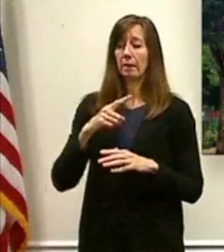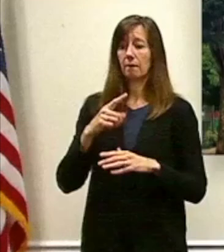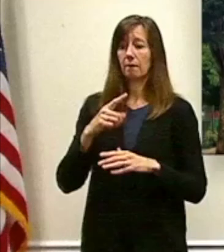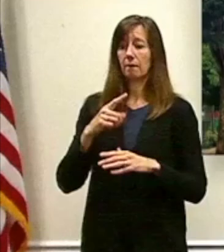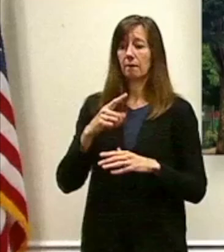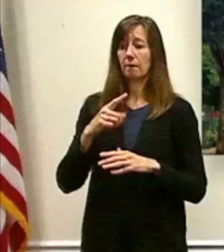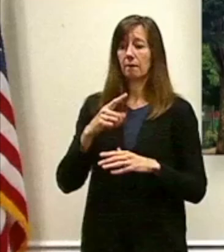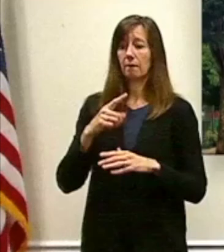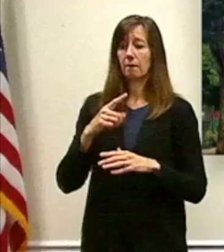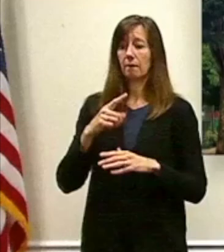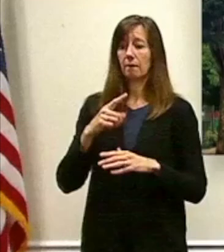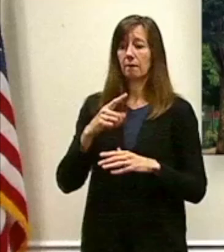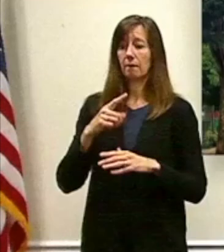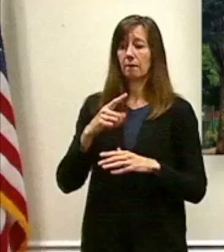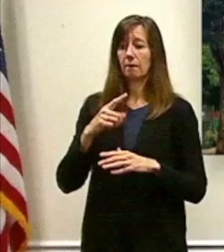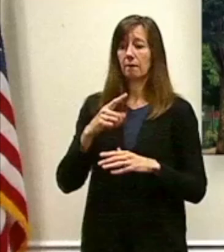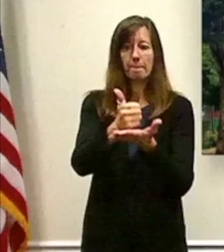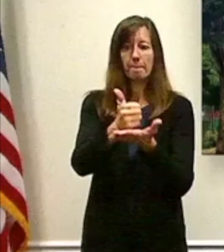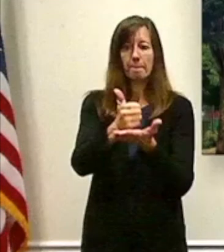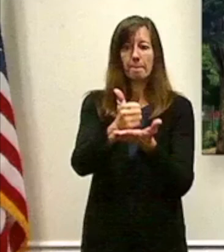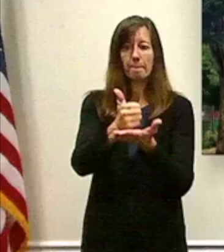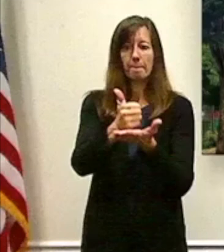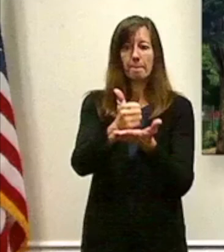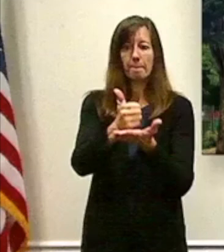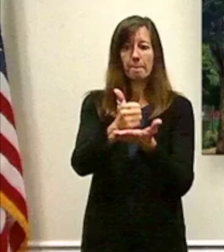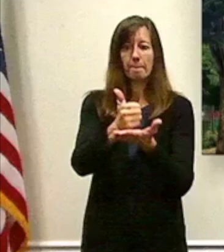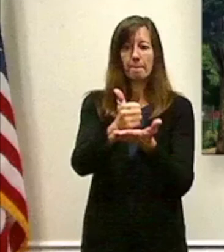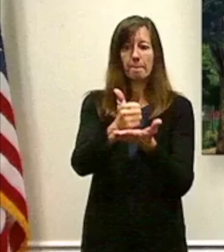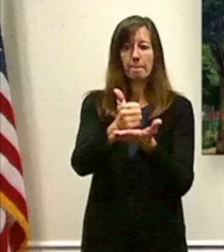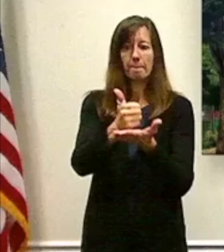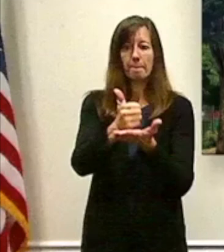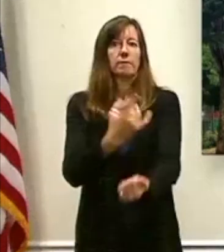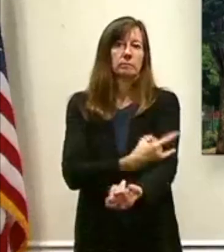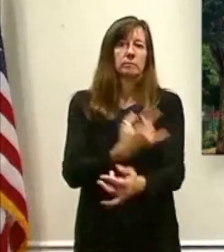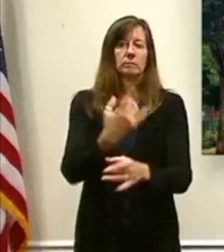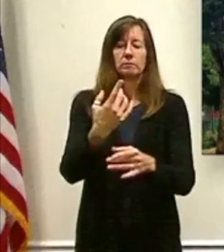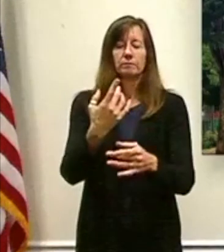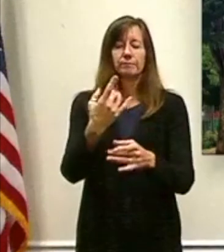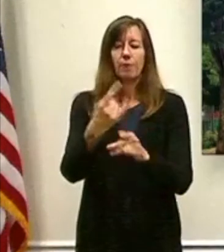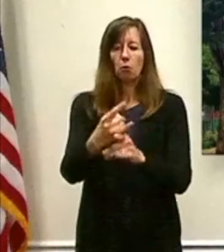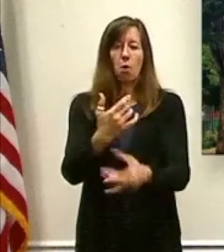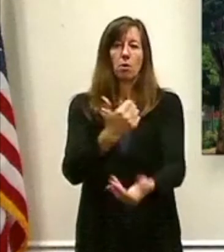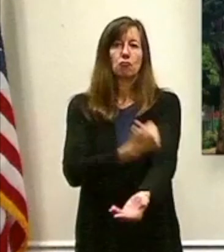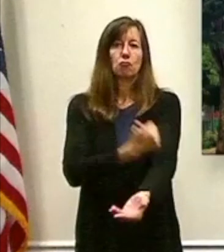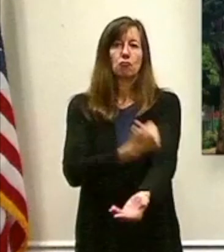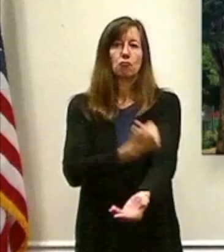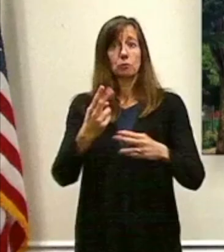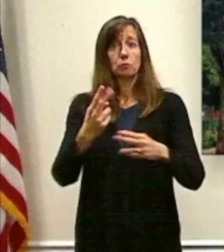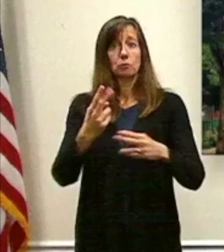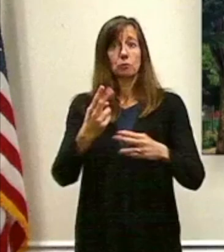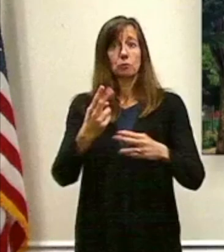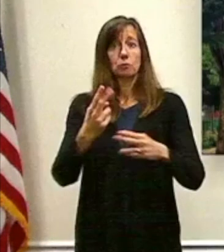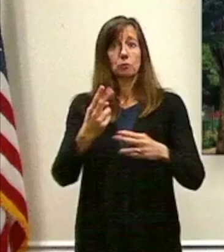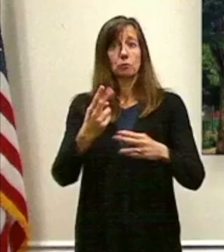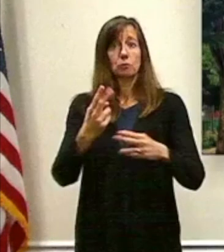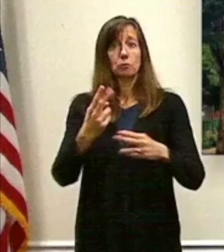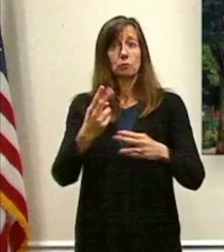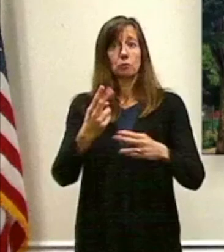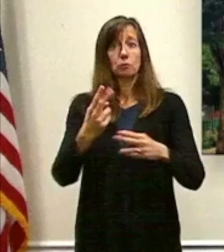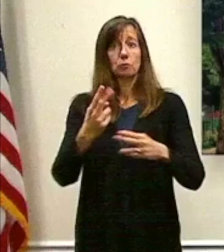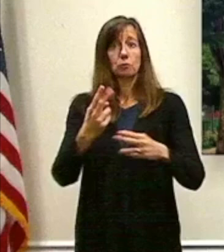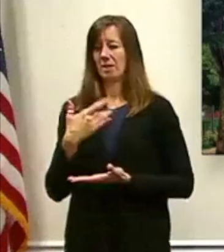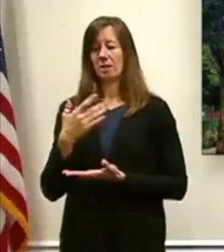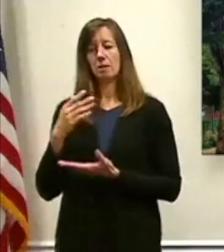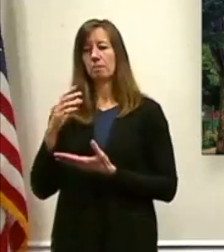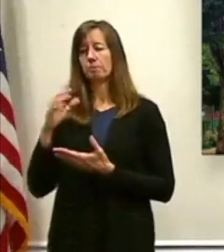community. That has compounded our challenge. That said, this particular budget does not give an inch on this crisis. We are